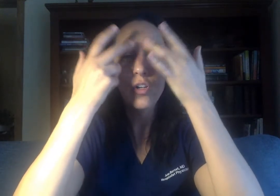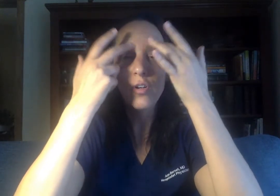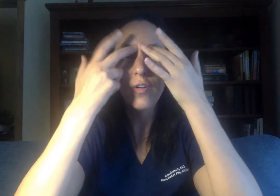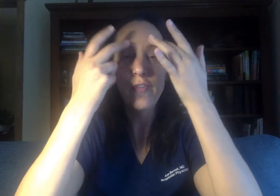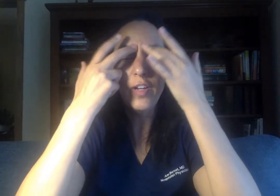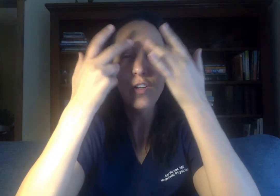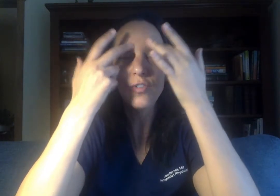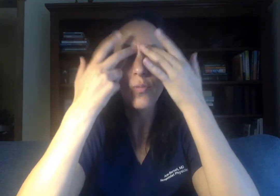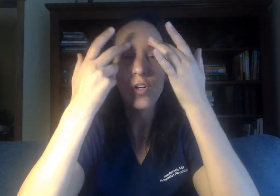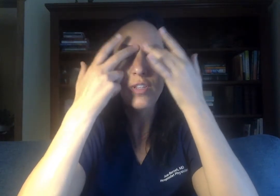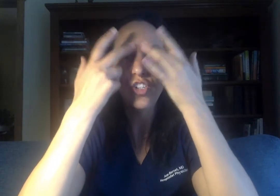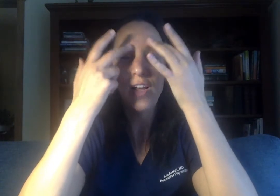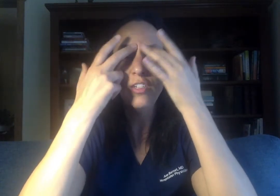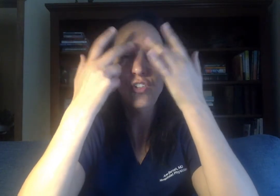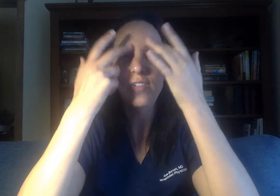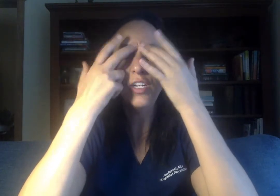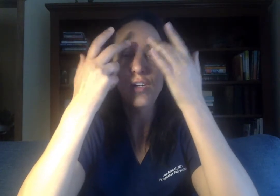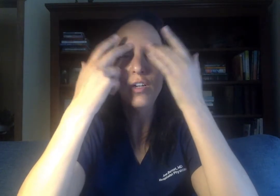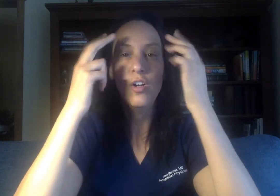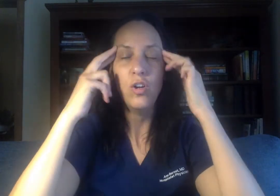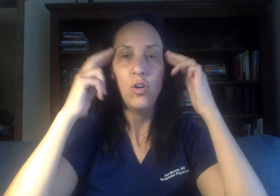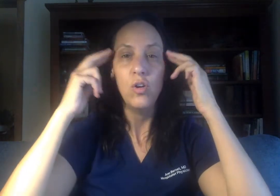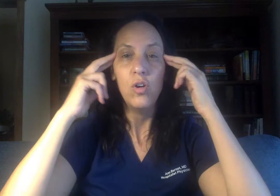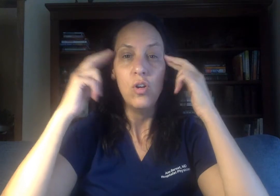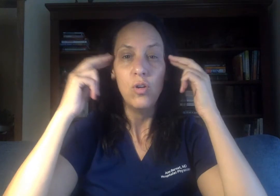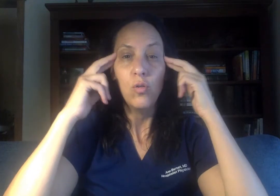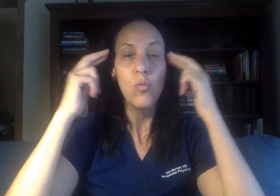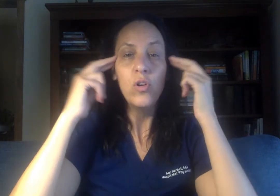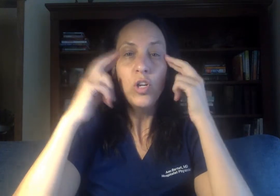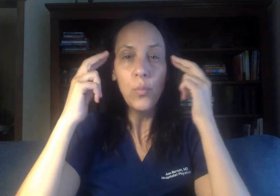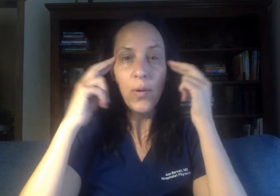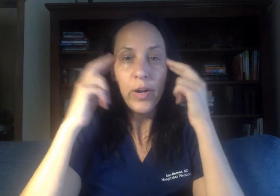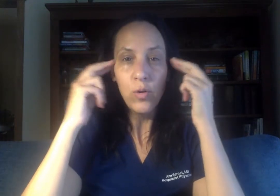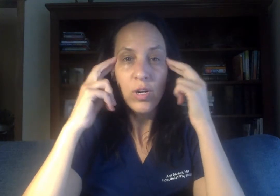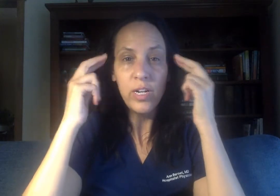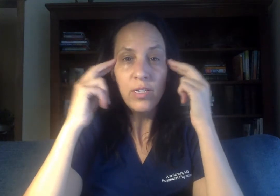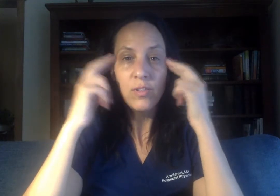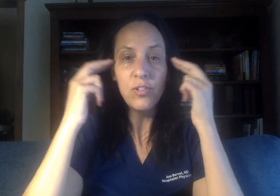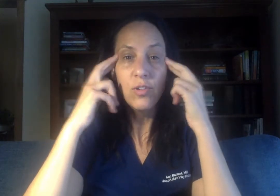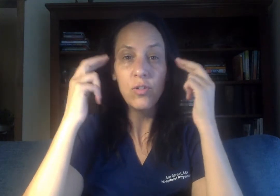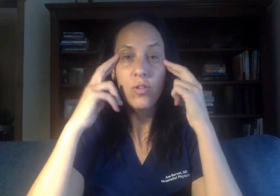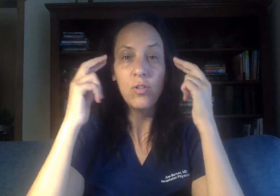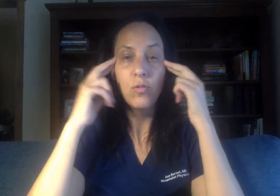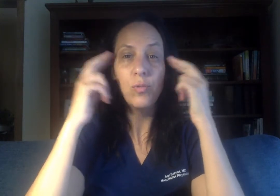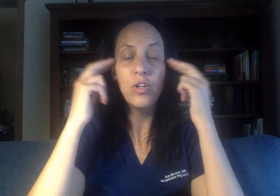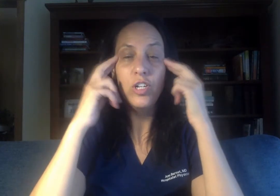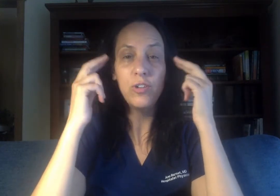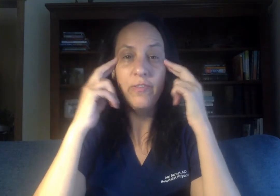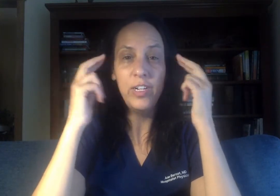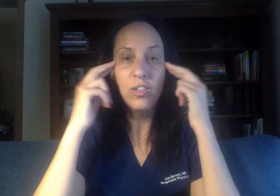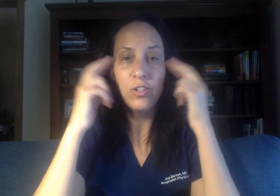your fears and what are the challenges here what are your priorities what are your fears